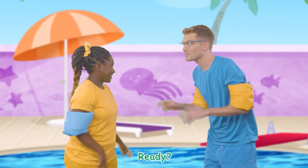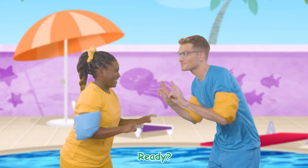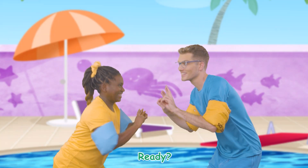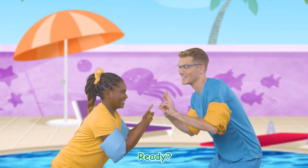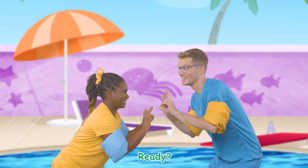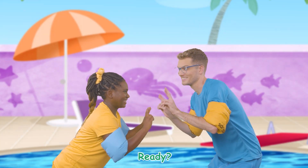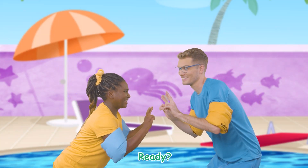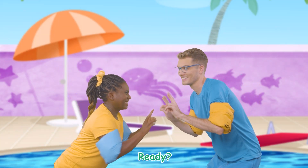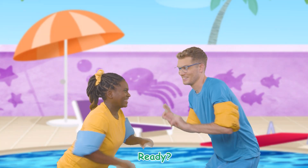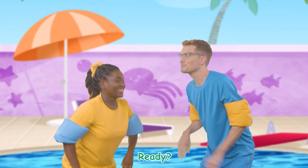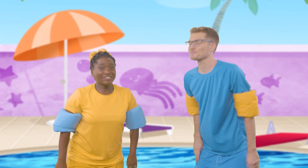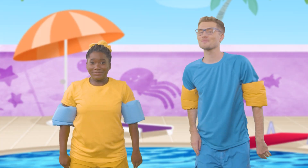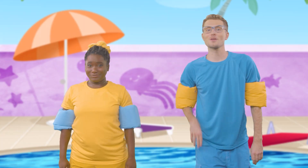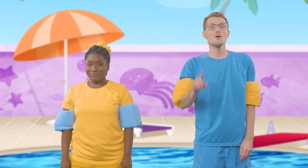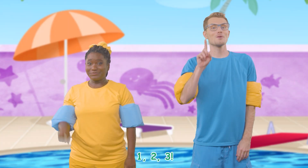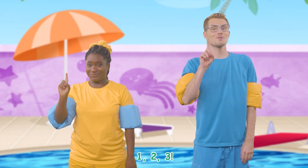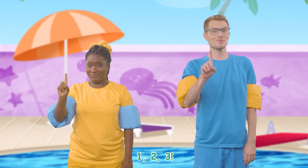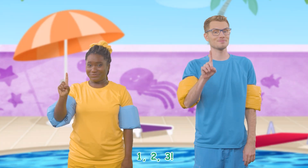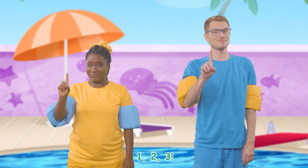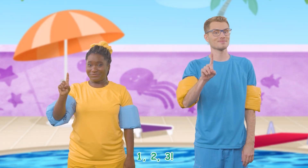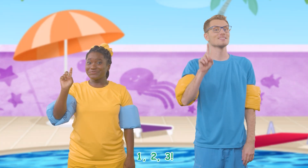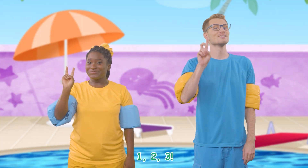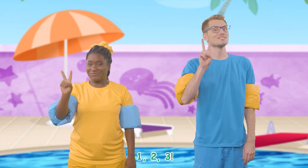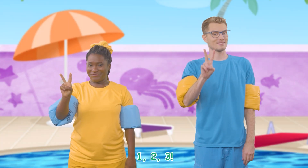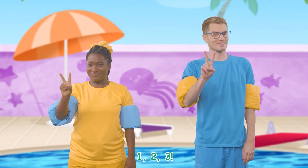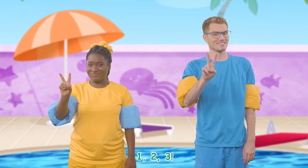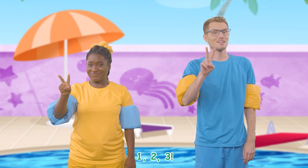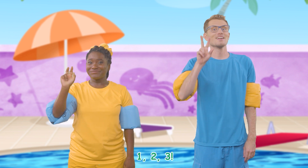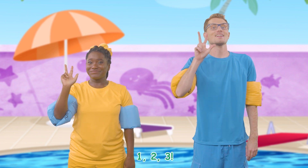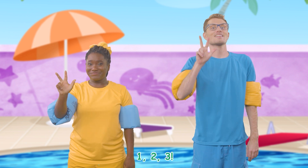Ready? One, two, three!